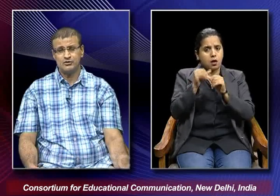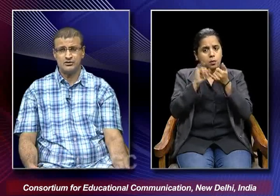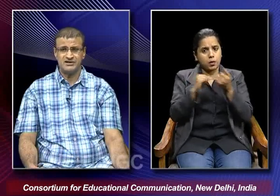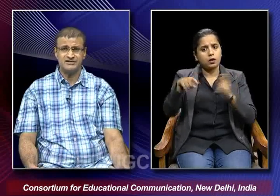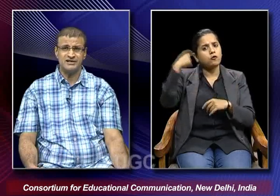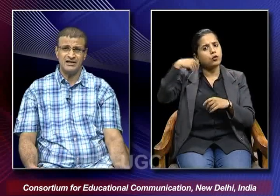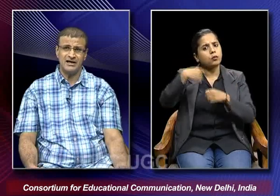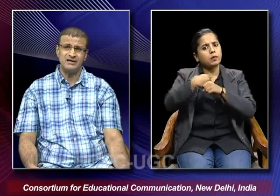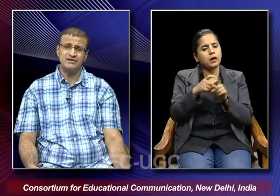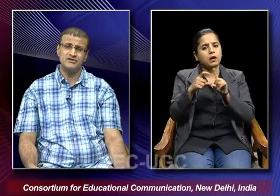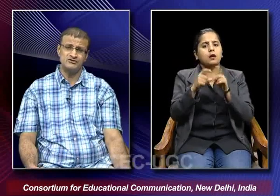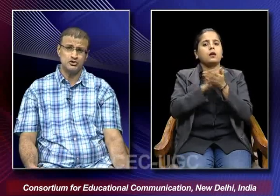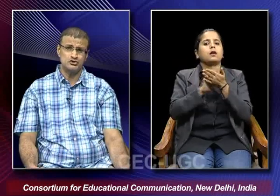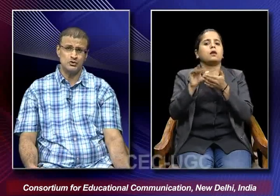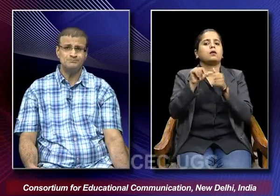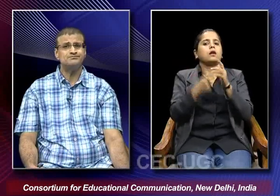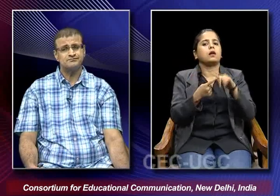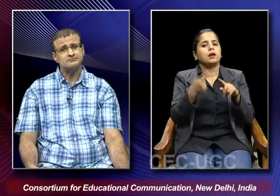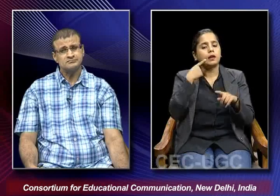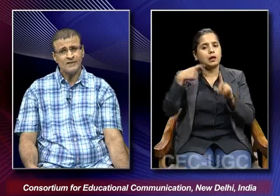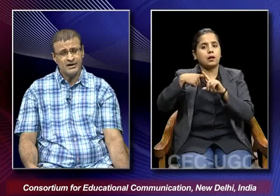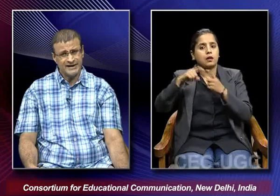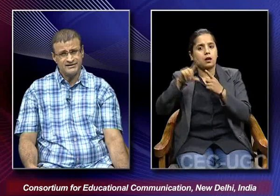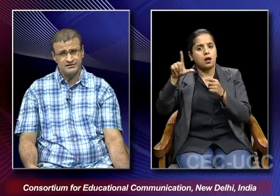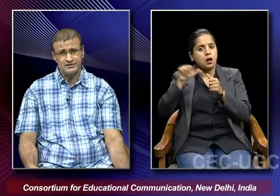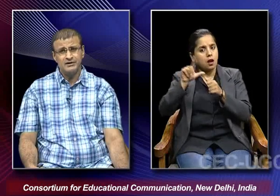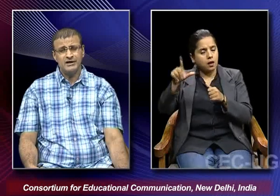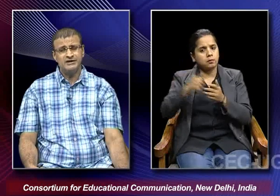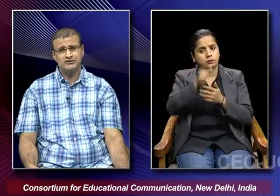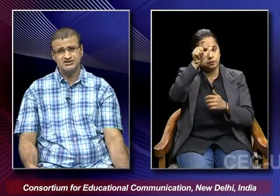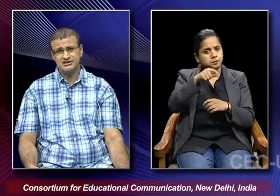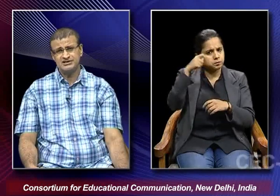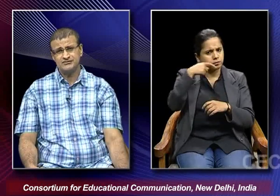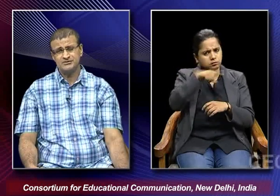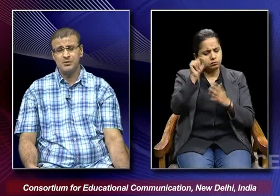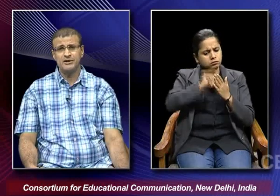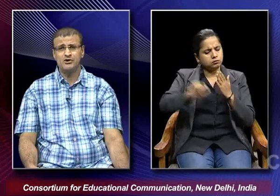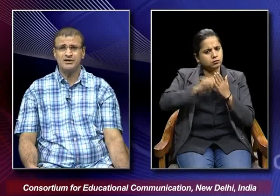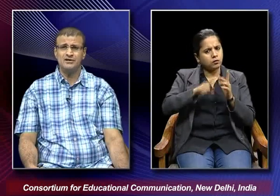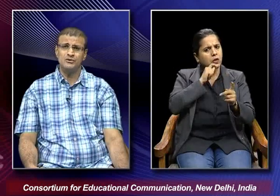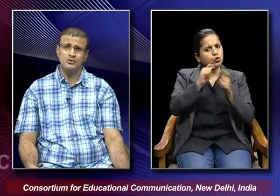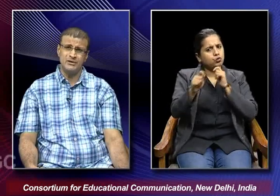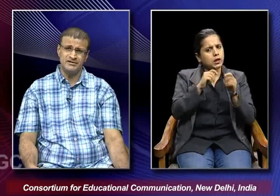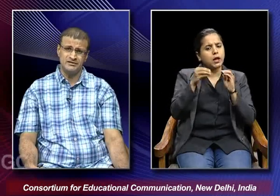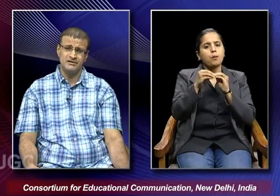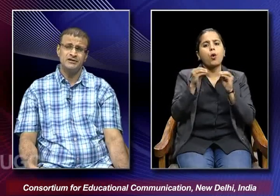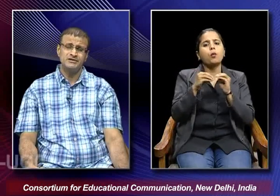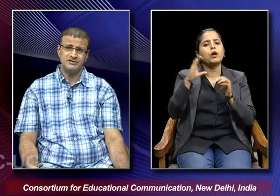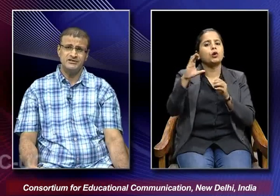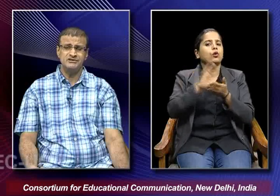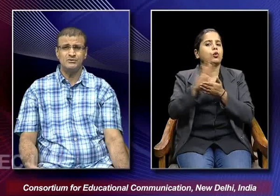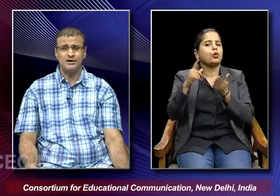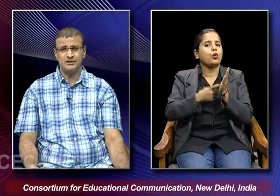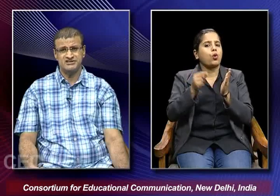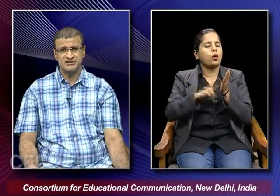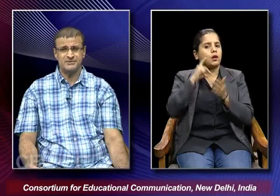film called dharti ke lal and he was also a writer he was journalist with bombay chronicle who later turned